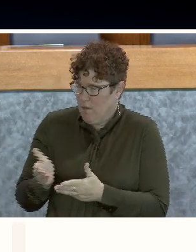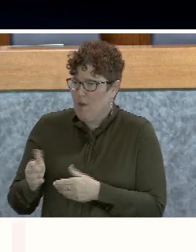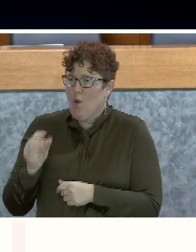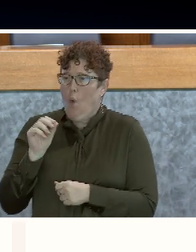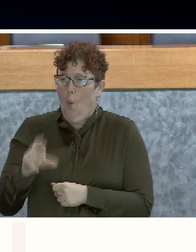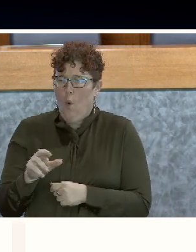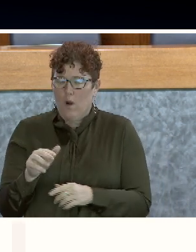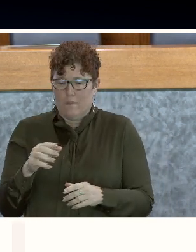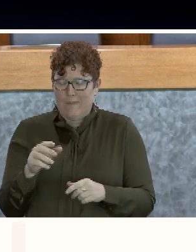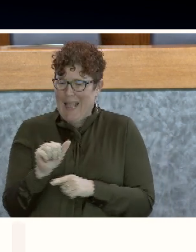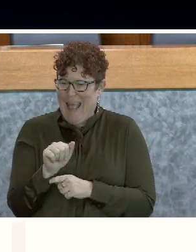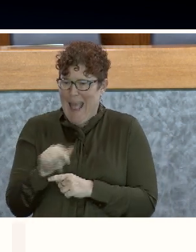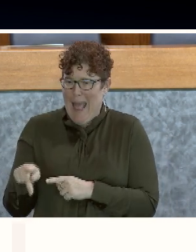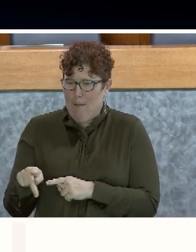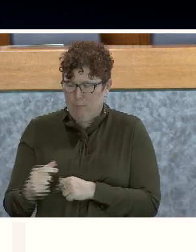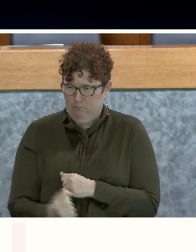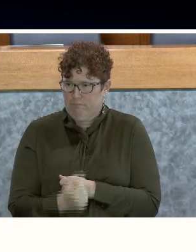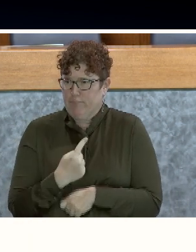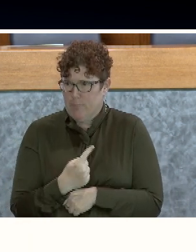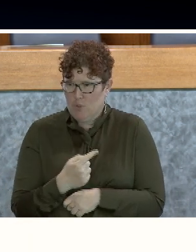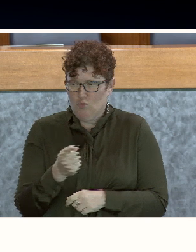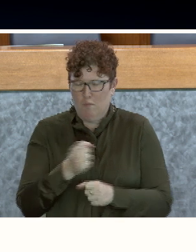-app notification as well. they create a PIN.